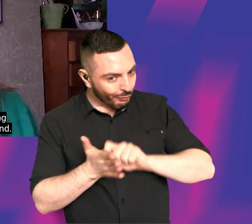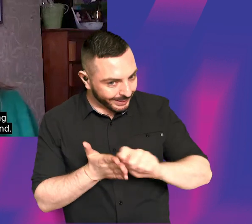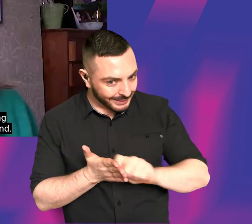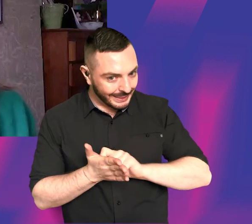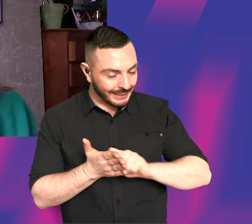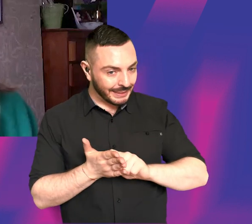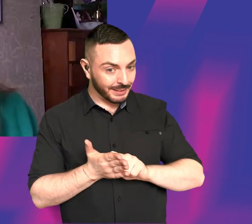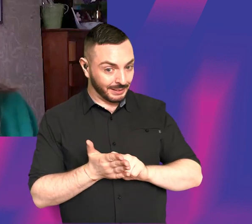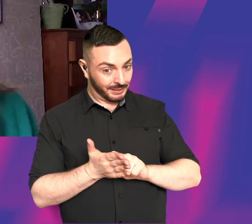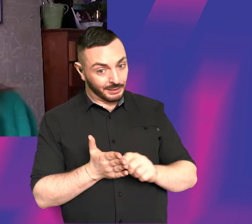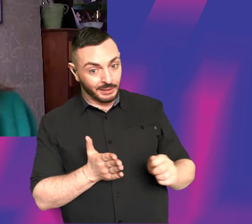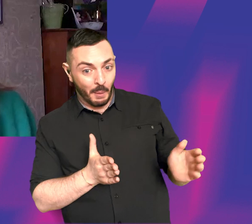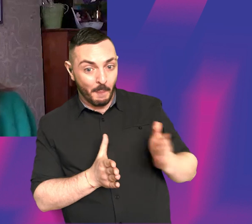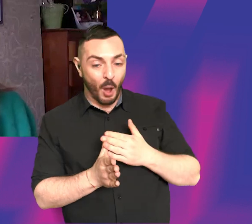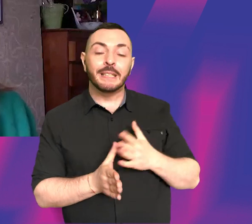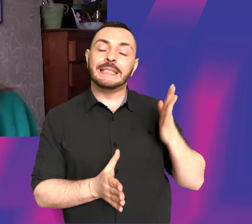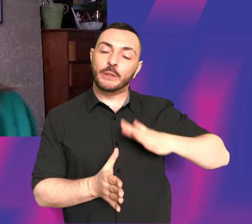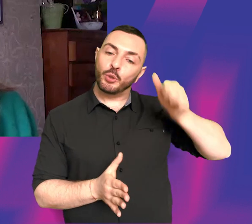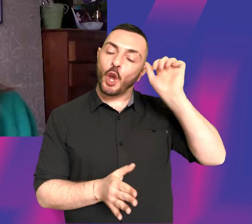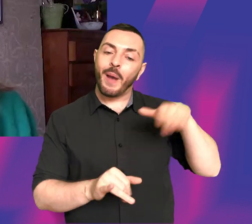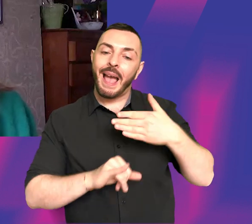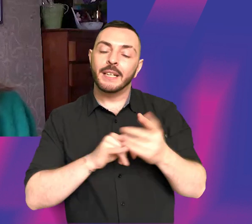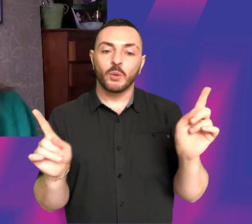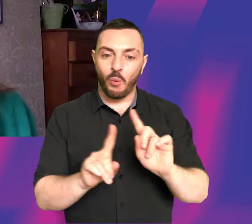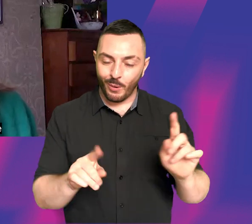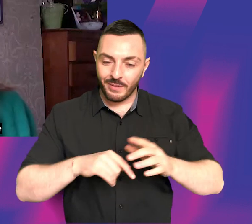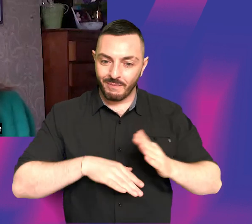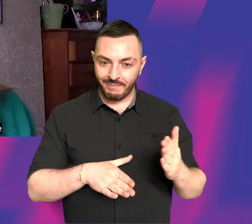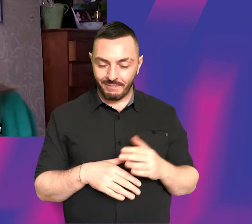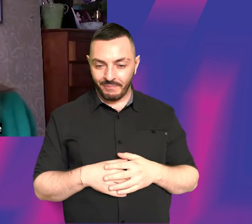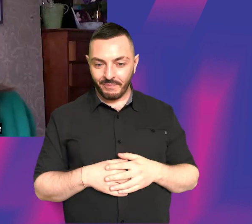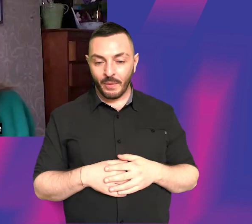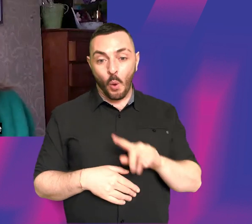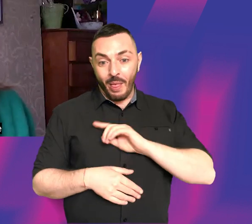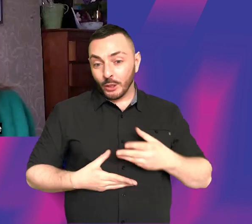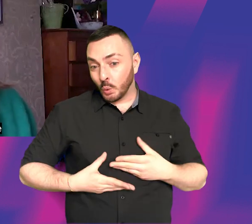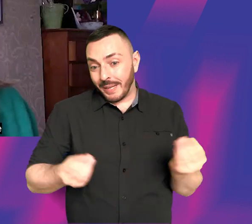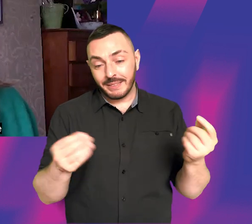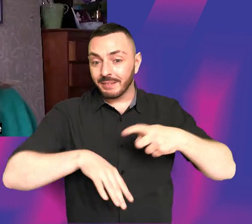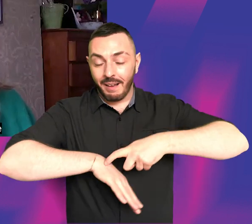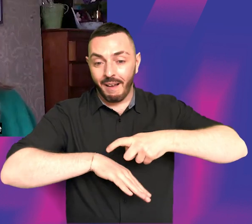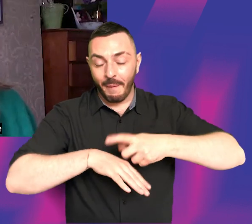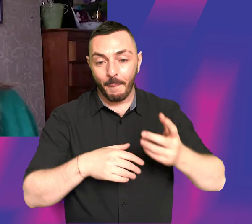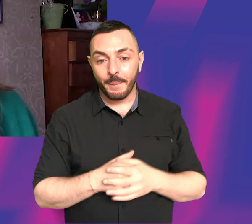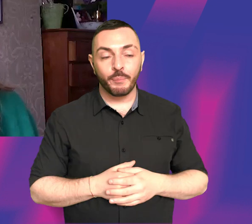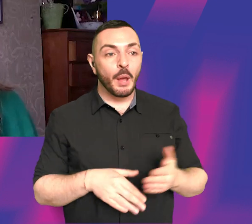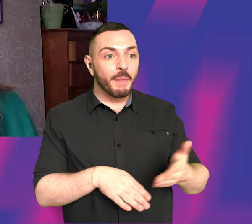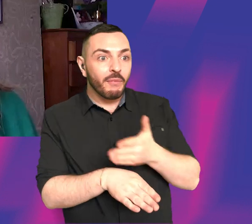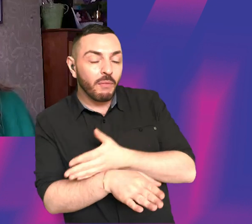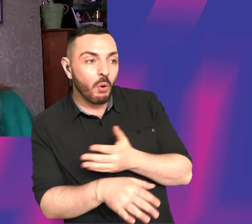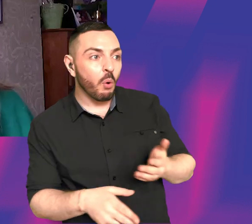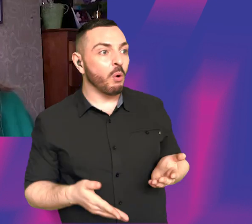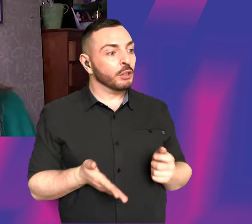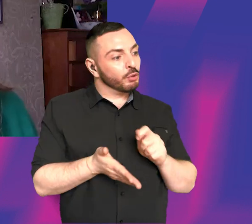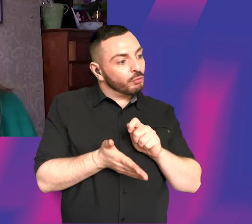happens at the end. There is no point, you know, just don't even begin. It's wasting your time. Like before you've written anything